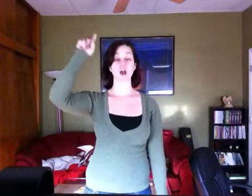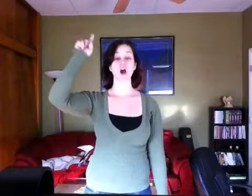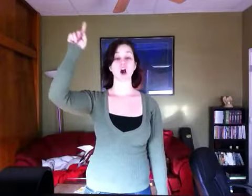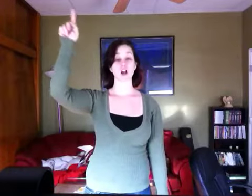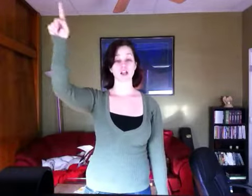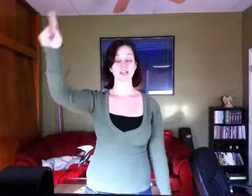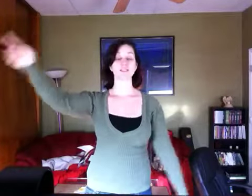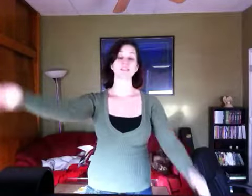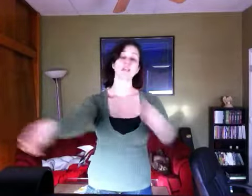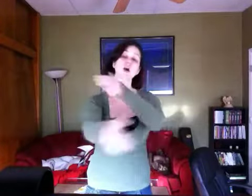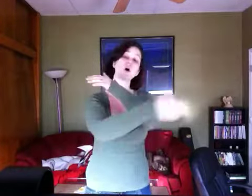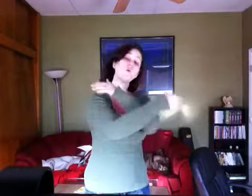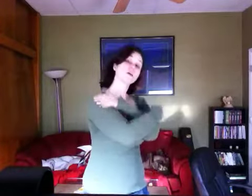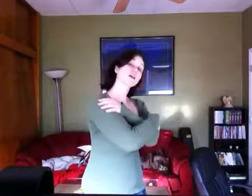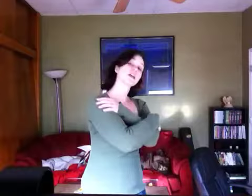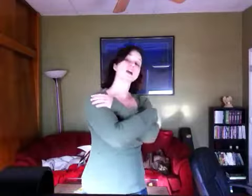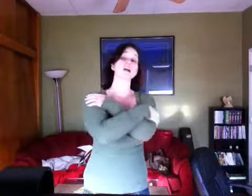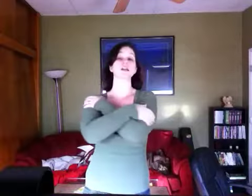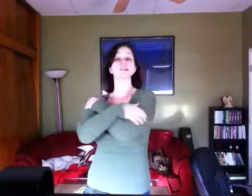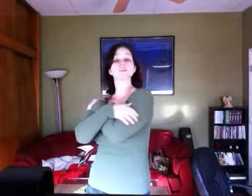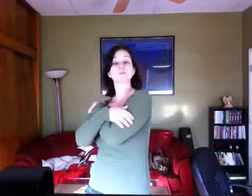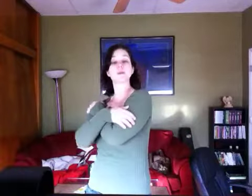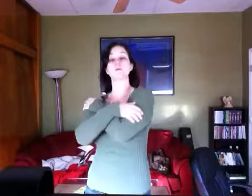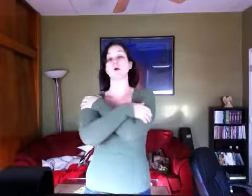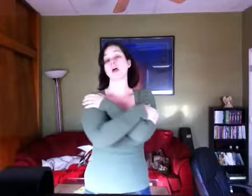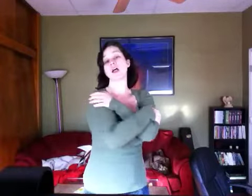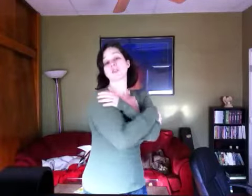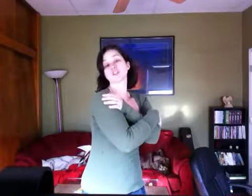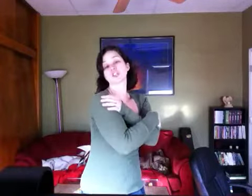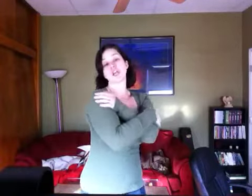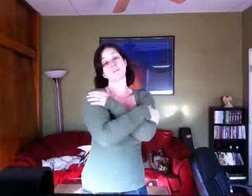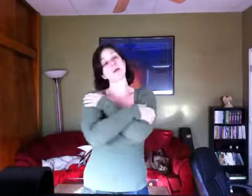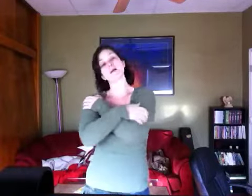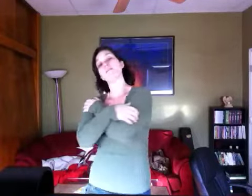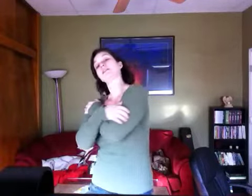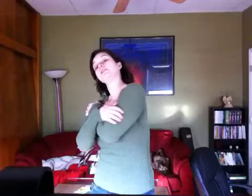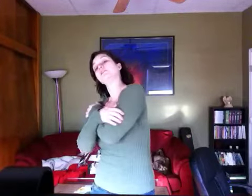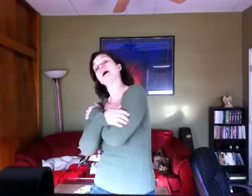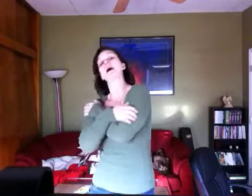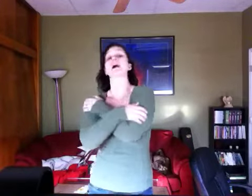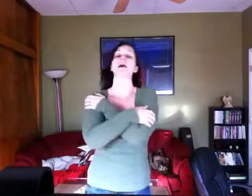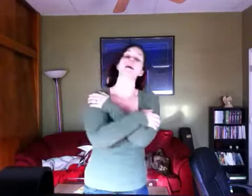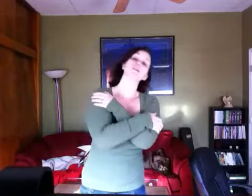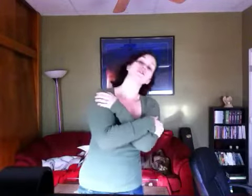are his, are his people, the sheep of his pasture.